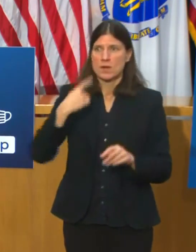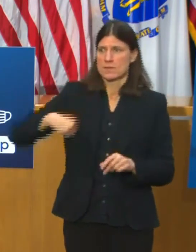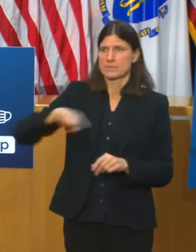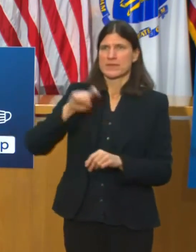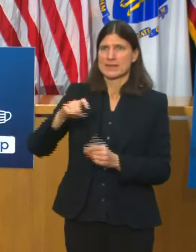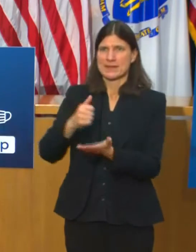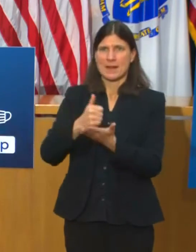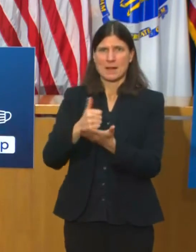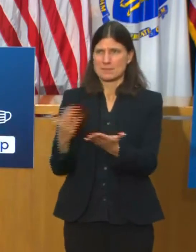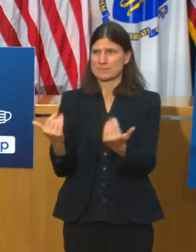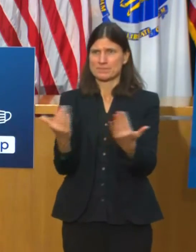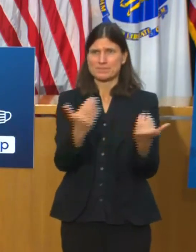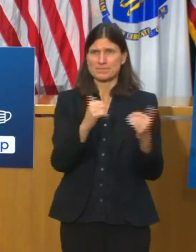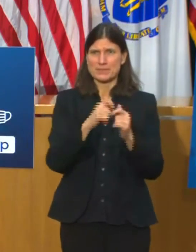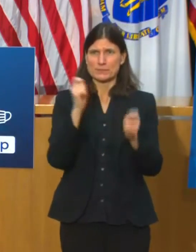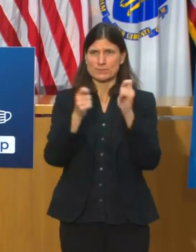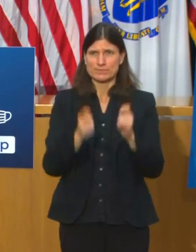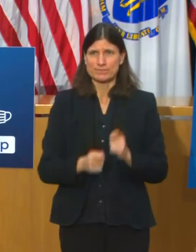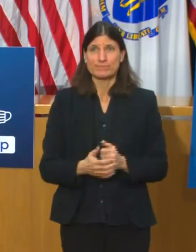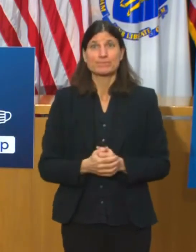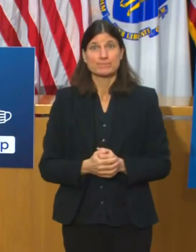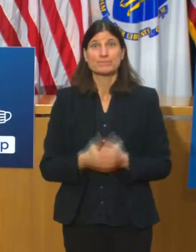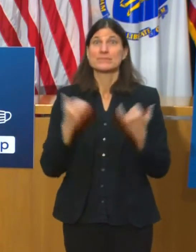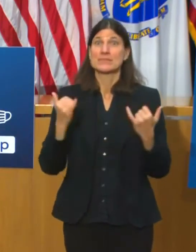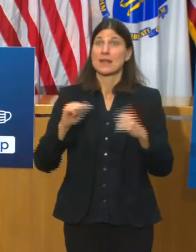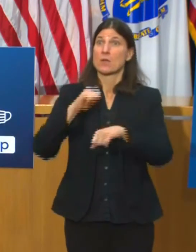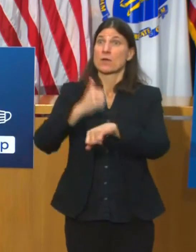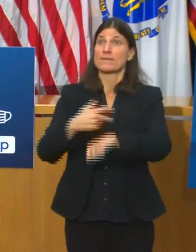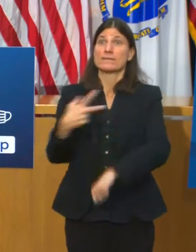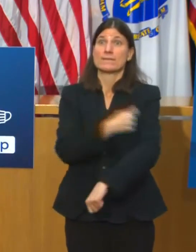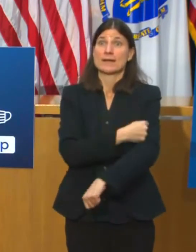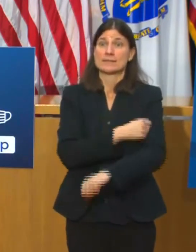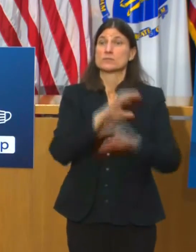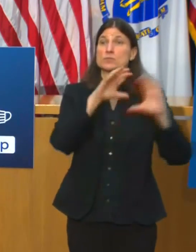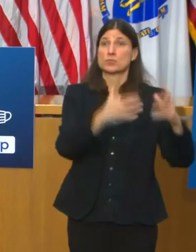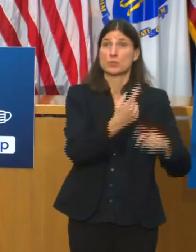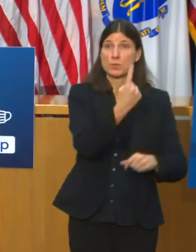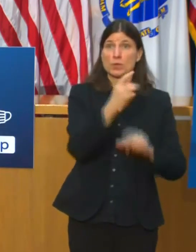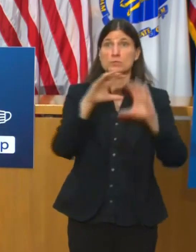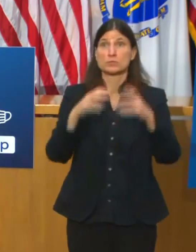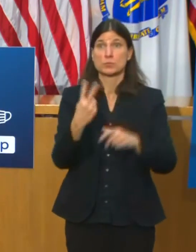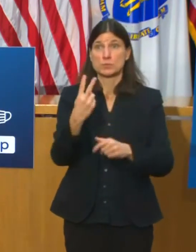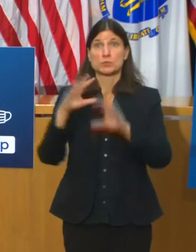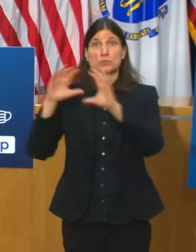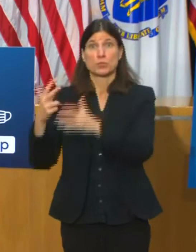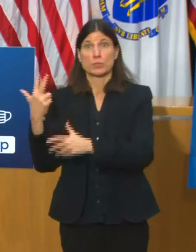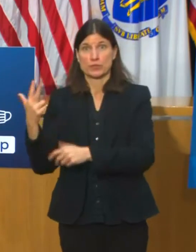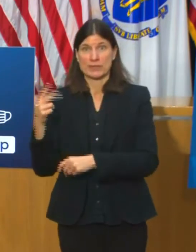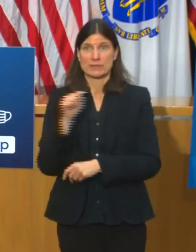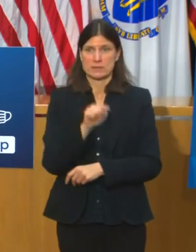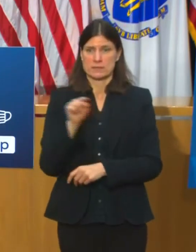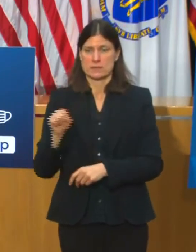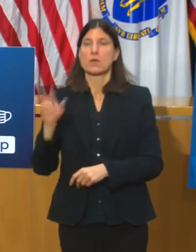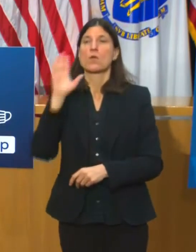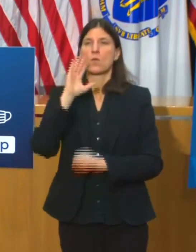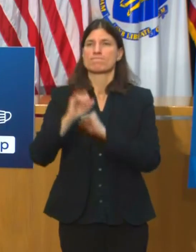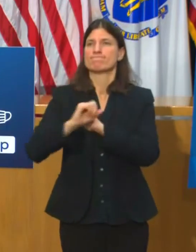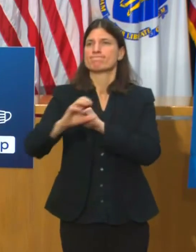rollout gets closer. Additional TV spots will feature residents of the Commonwealth talking about the reason for getting vaccinated.